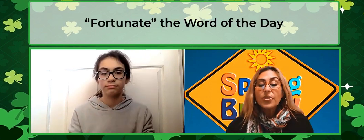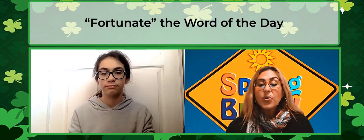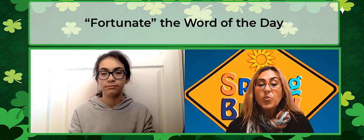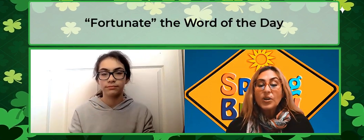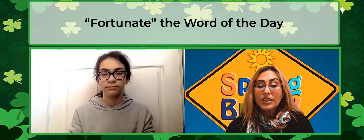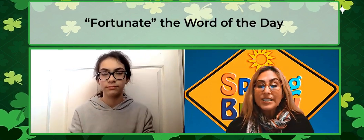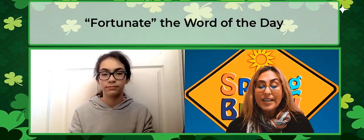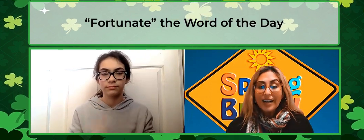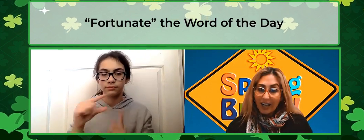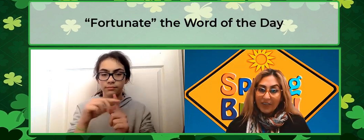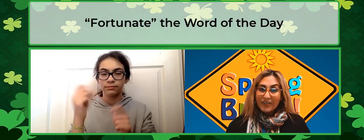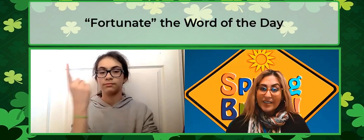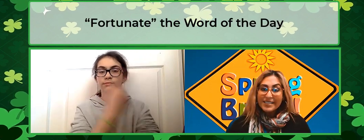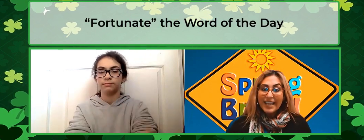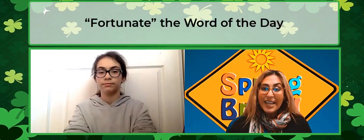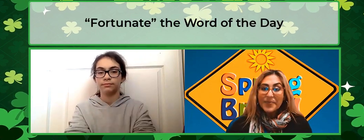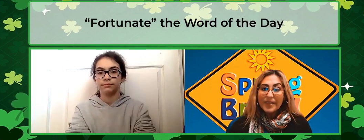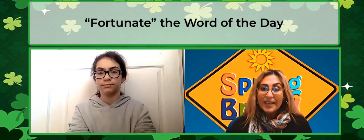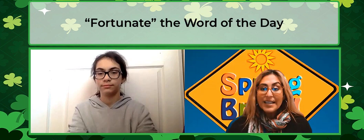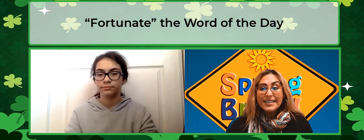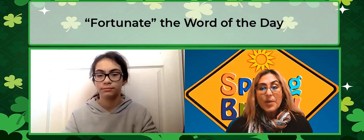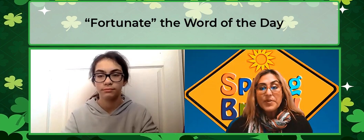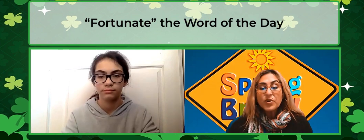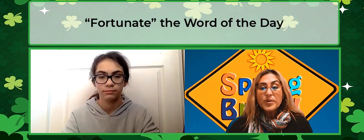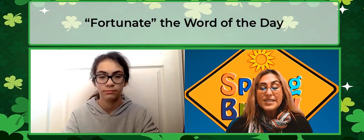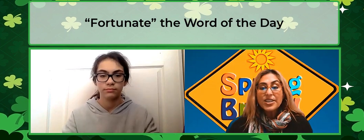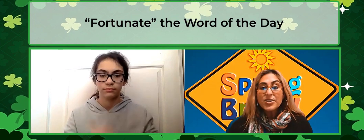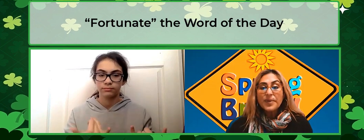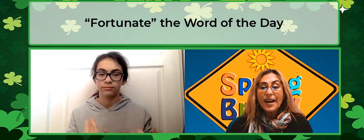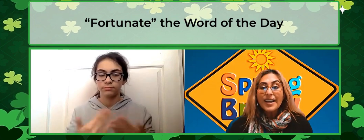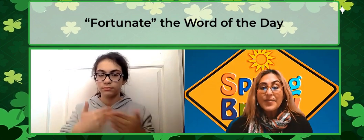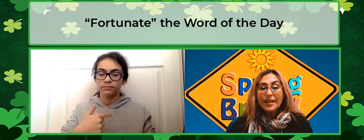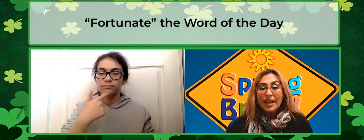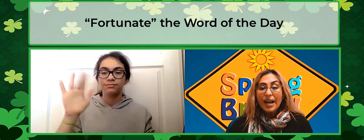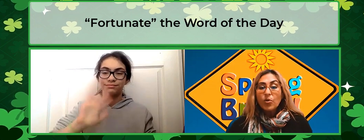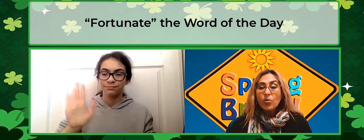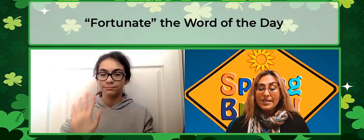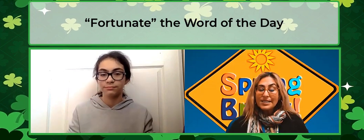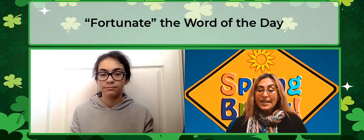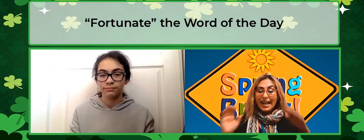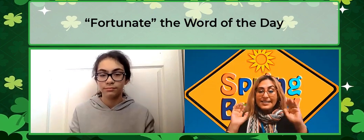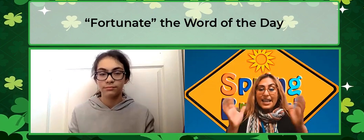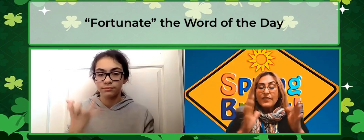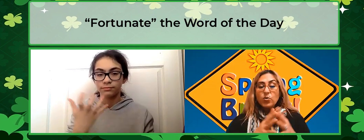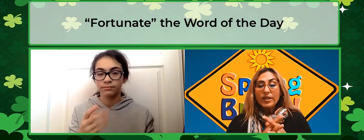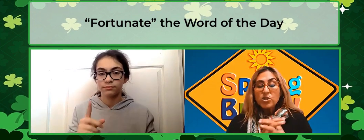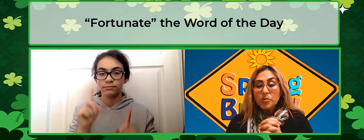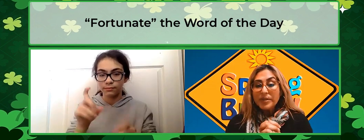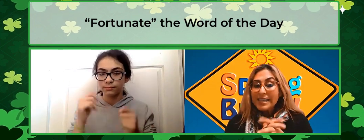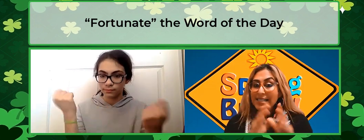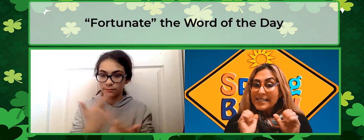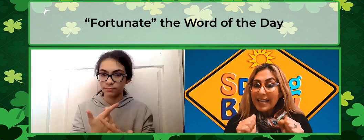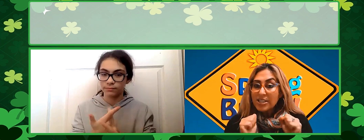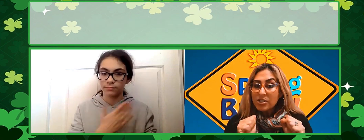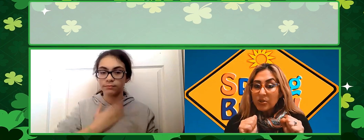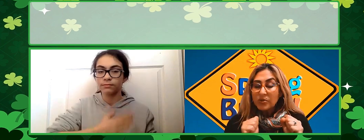The word of the day. Now, before we say goodbye, I want to ask everyone to